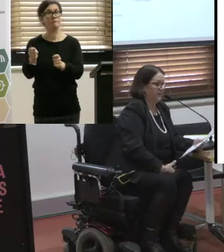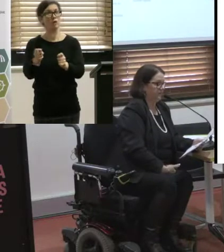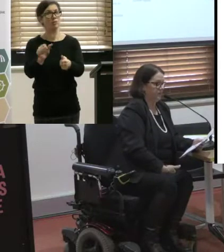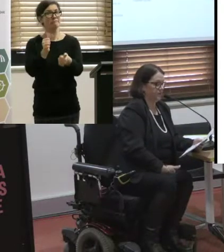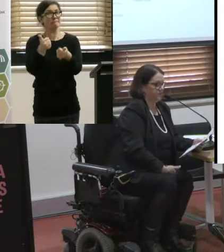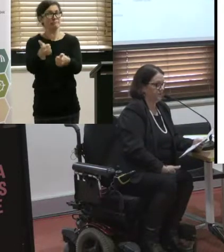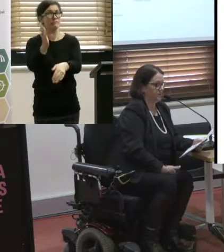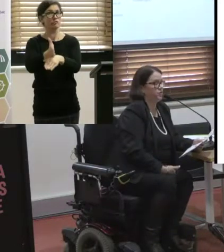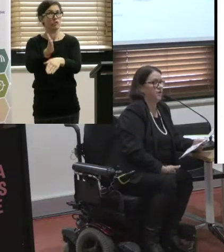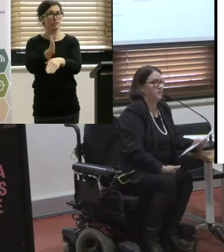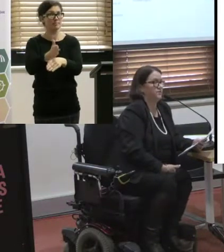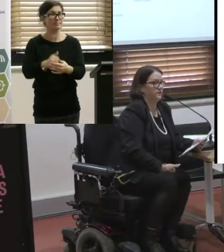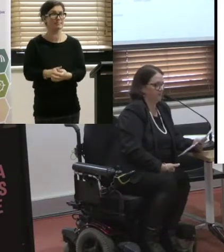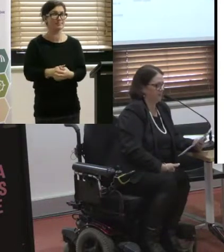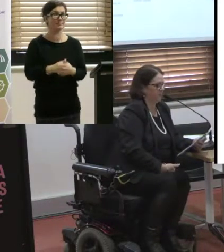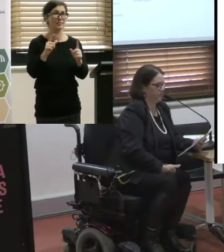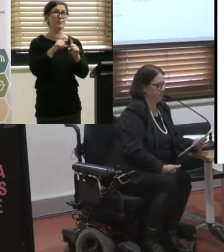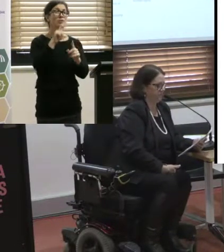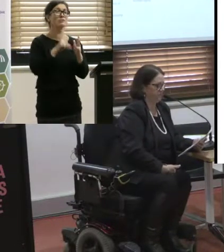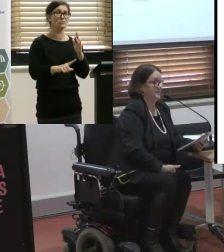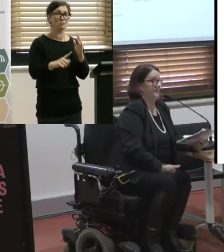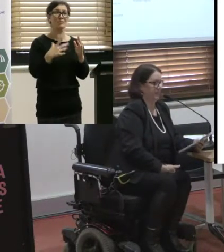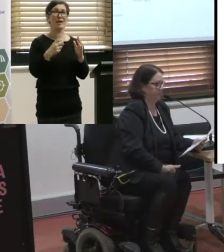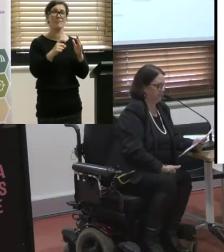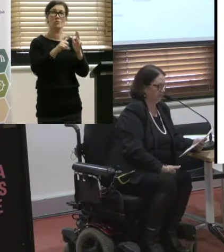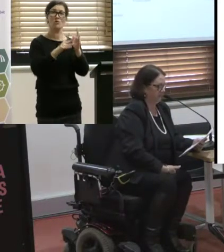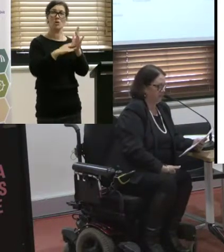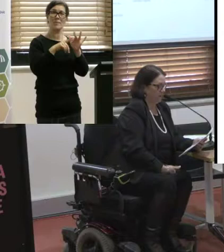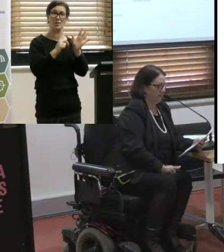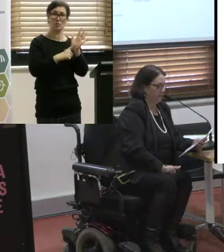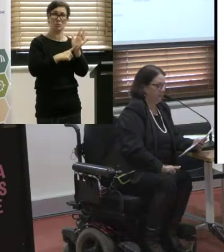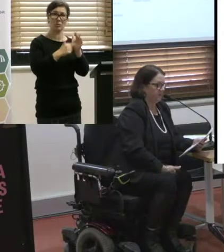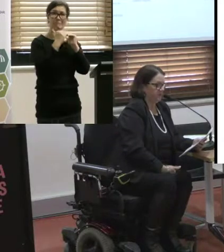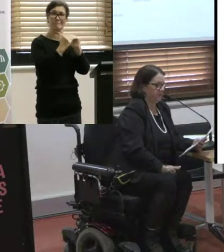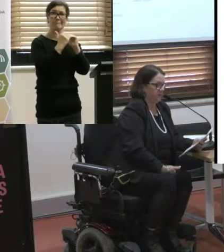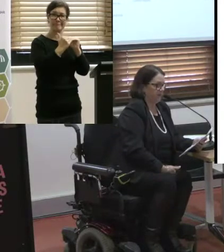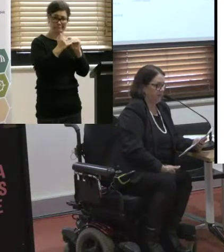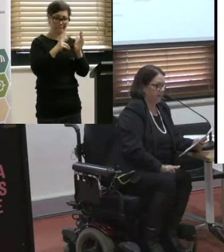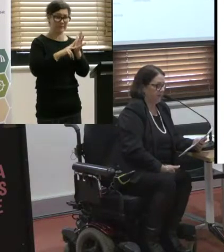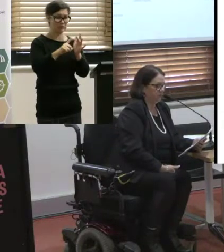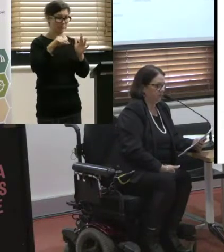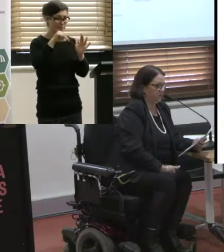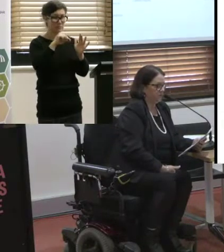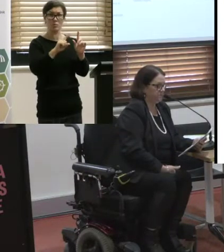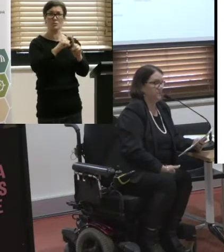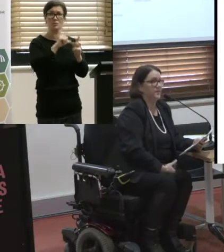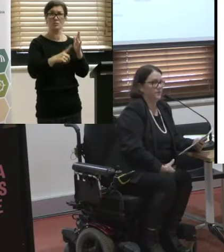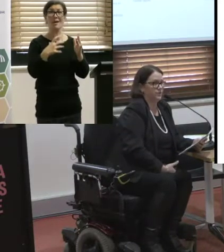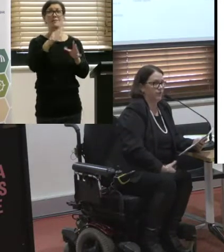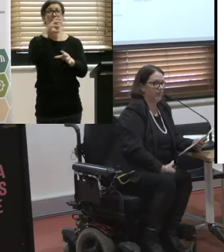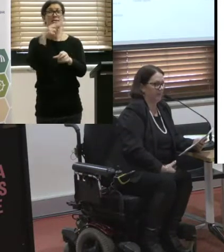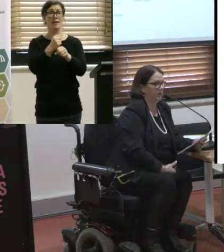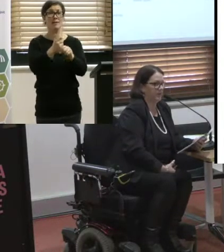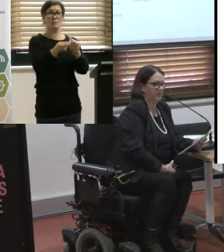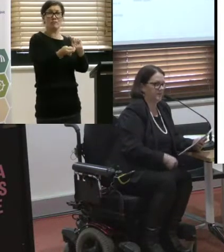We regulate Victoria's commercial passenger vehicle industry. What does that mean? Implement Victorian government reforms to the